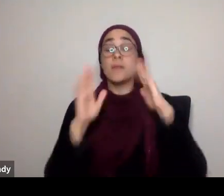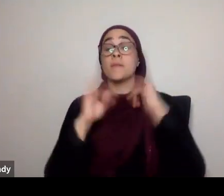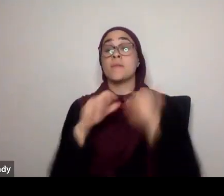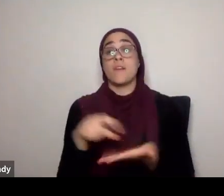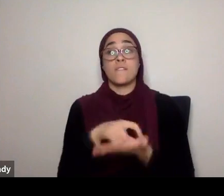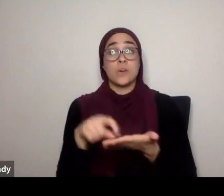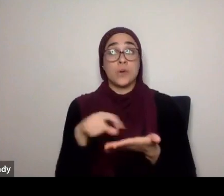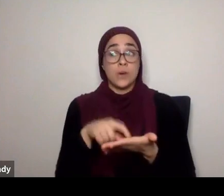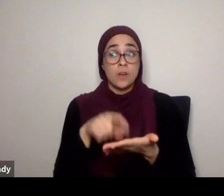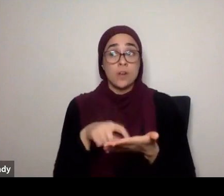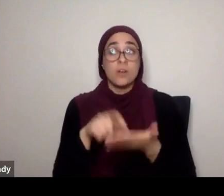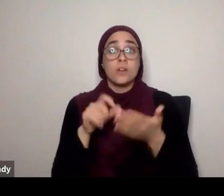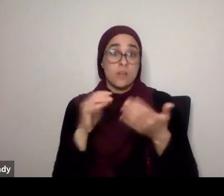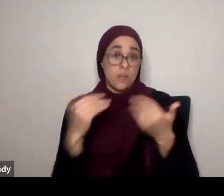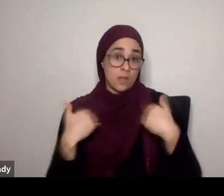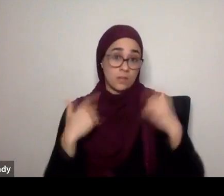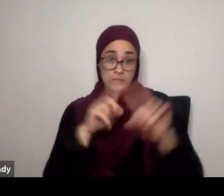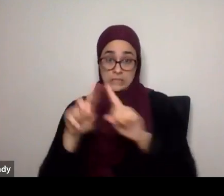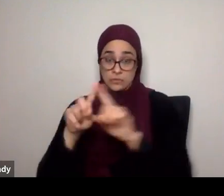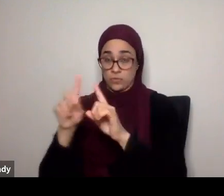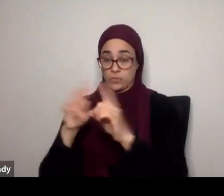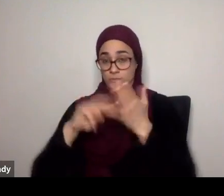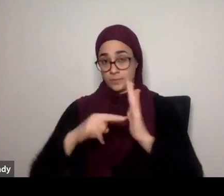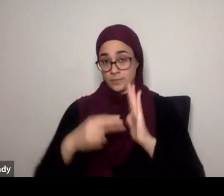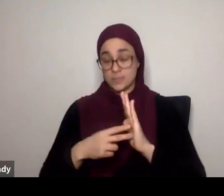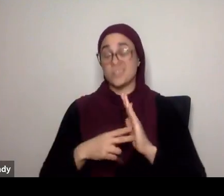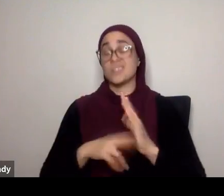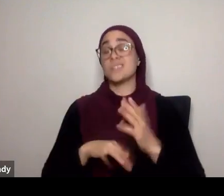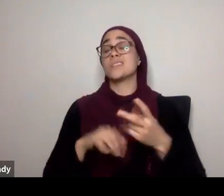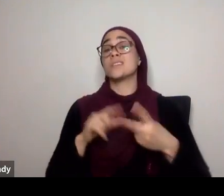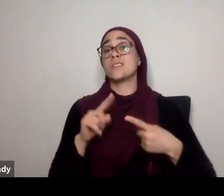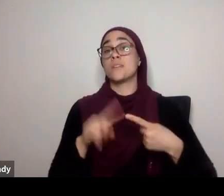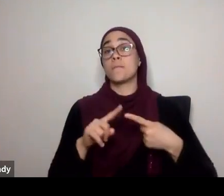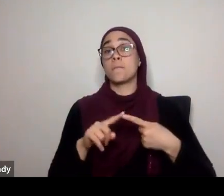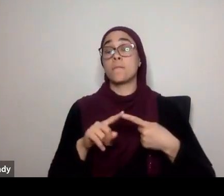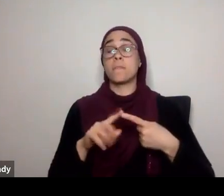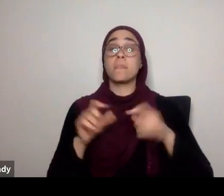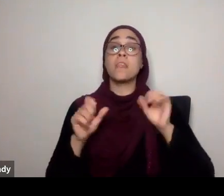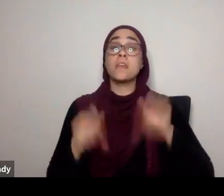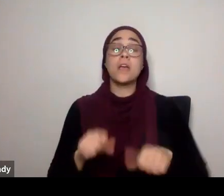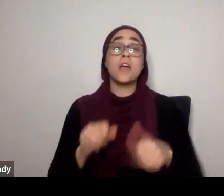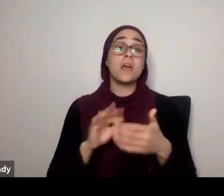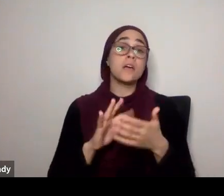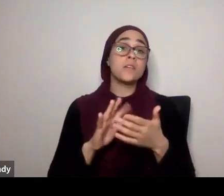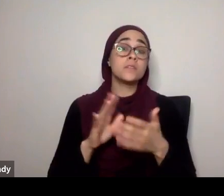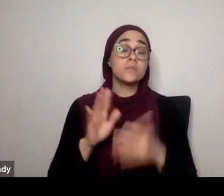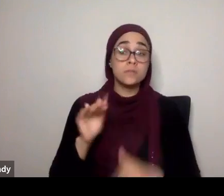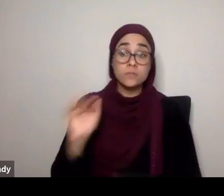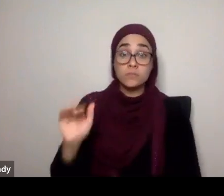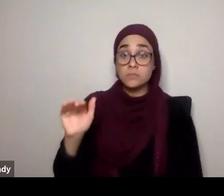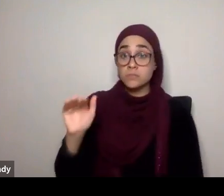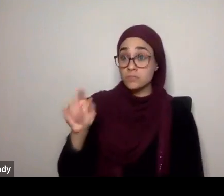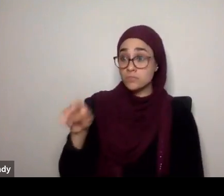in a few ways, number one, it could be basically rhetorical, remind, when